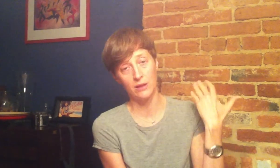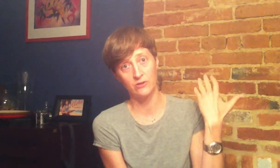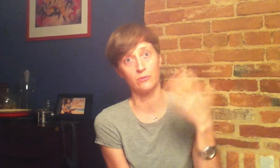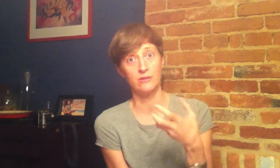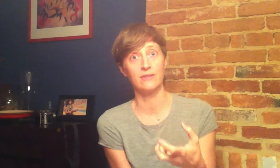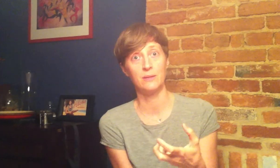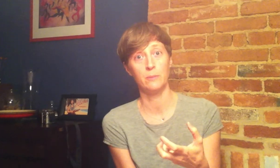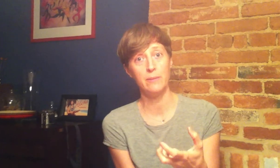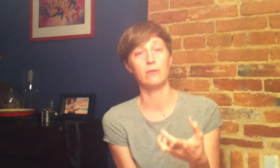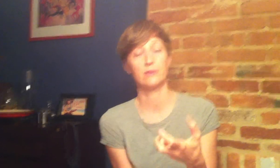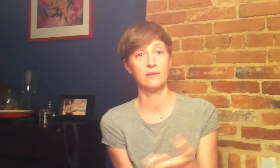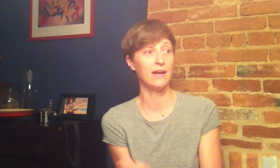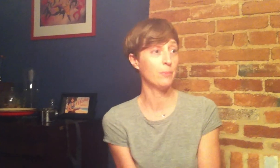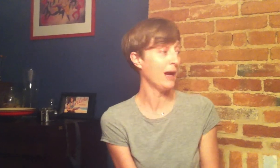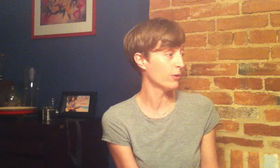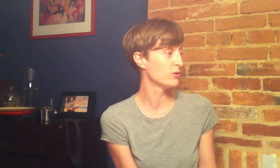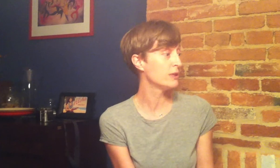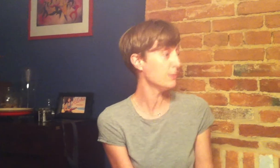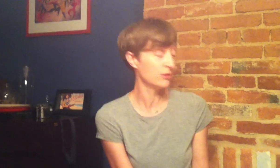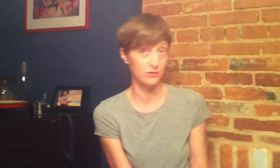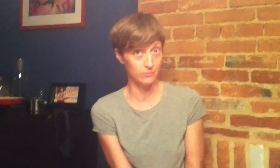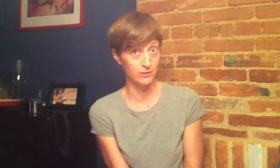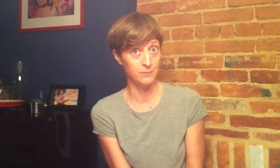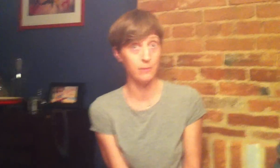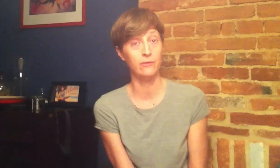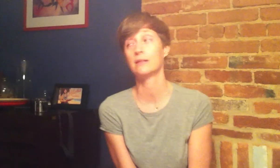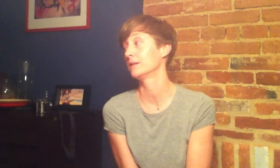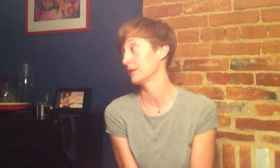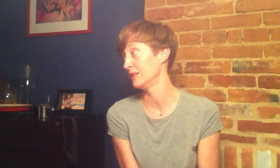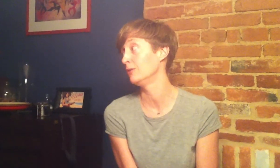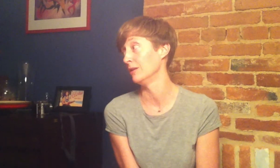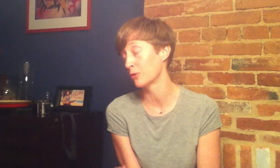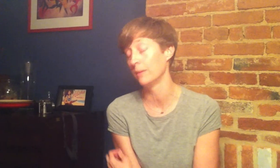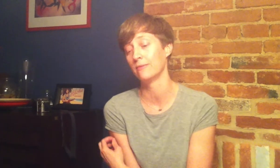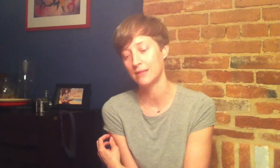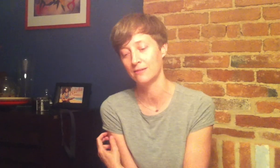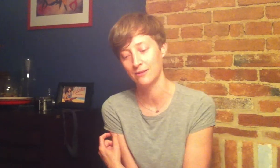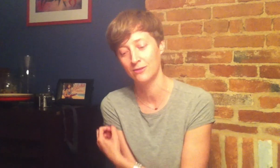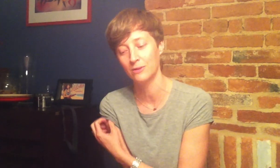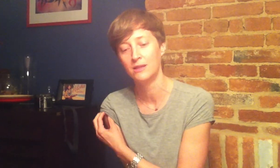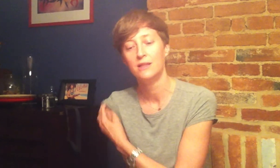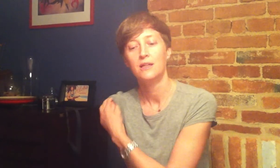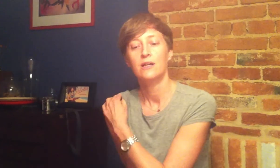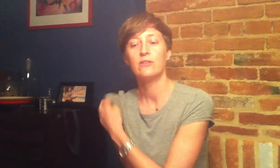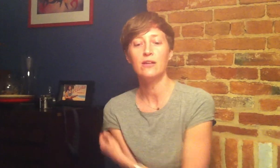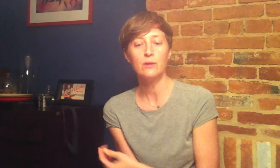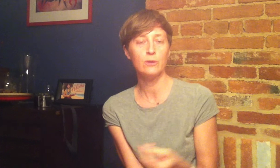swallow a Tootsie Roll instead of keep it in my mouth? Because I have the power to keep the Tootsie Roll in my mouth and continue the enjoyment of the taste of the Tootsie Roll. So that's when I